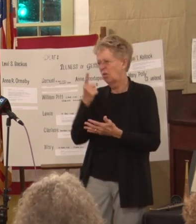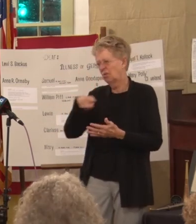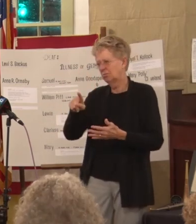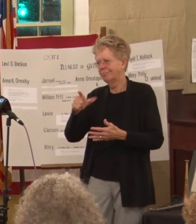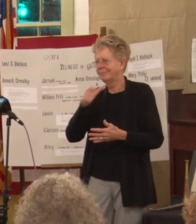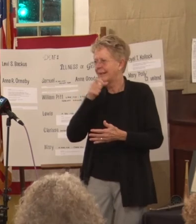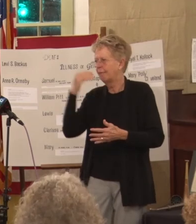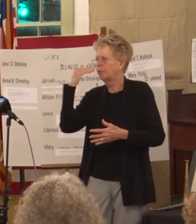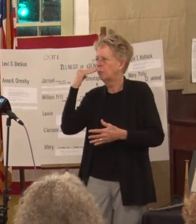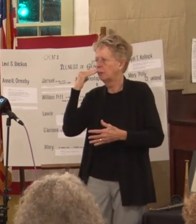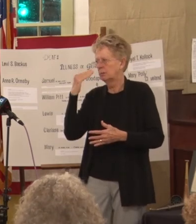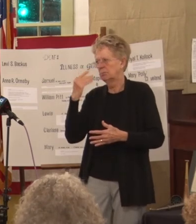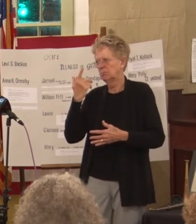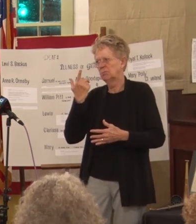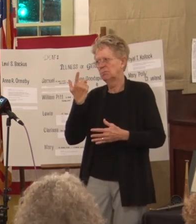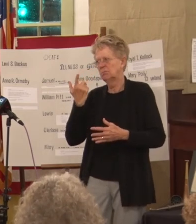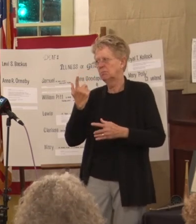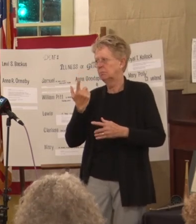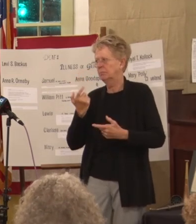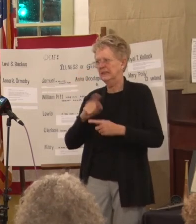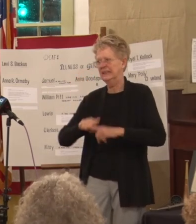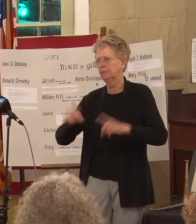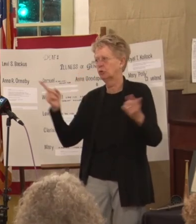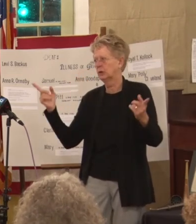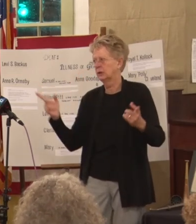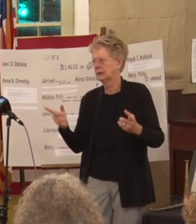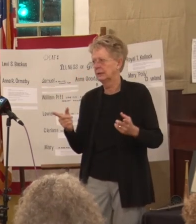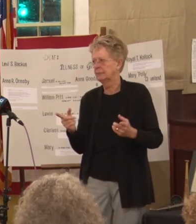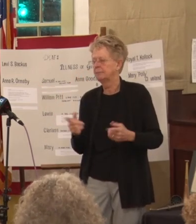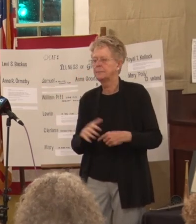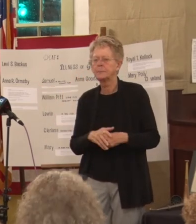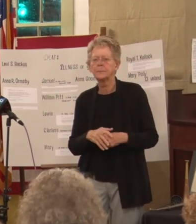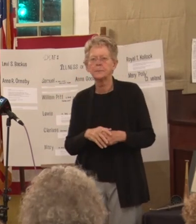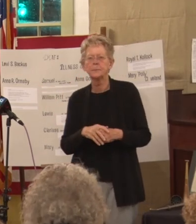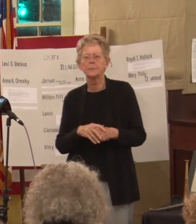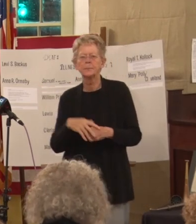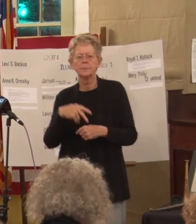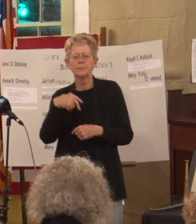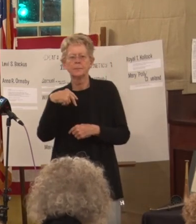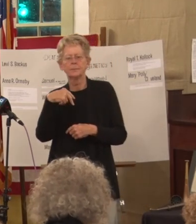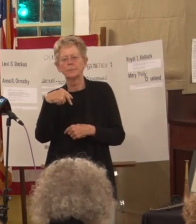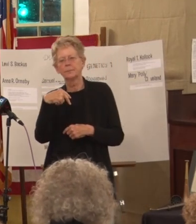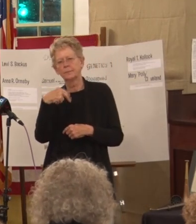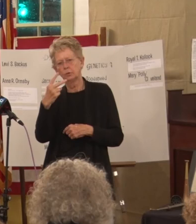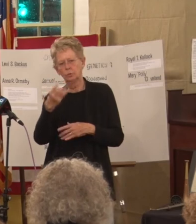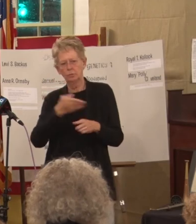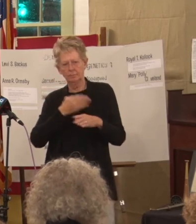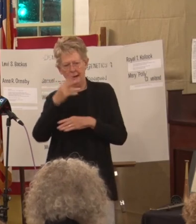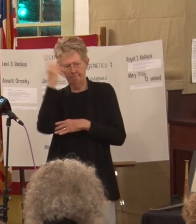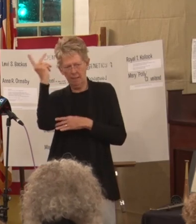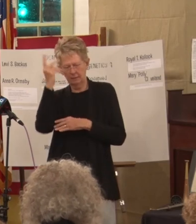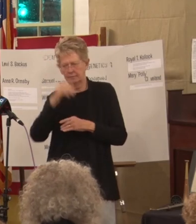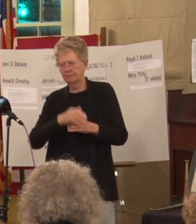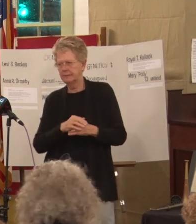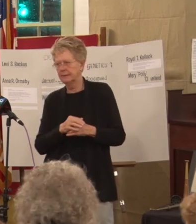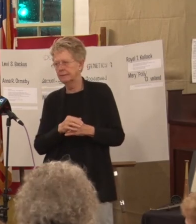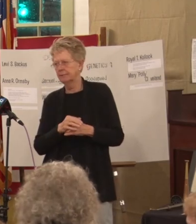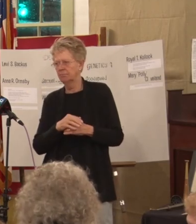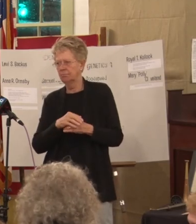a huge differentiation a lot of people might not know yeah there are two main philosophies in deaf education